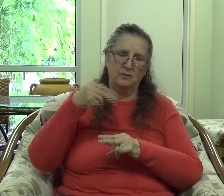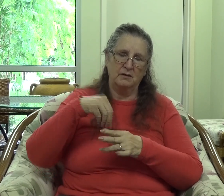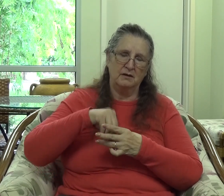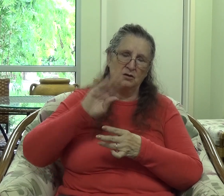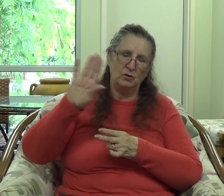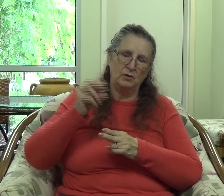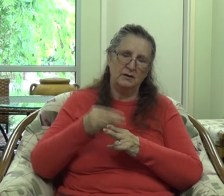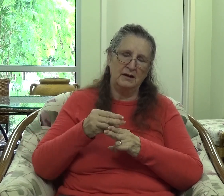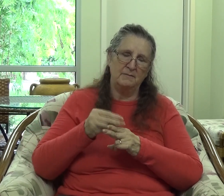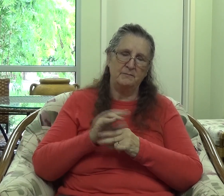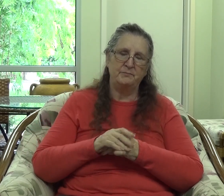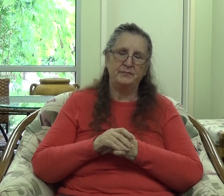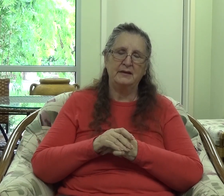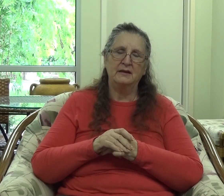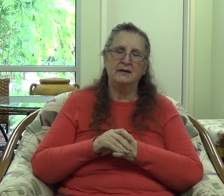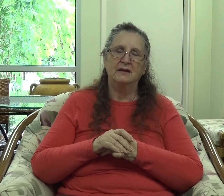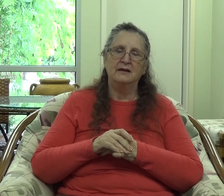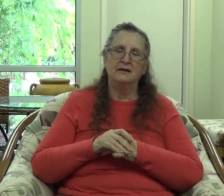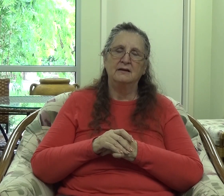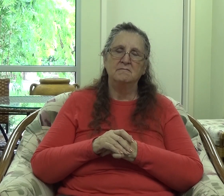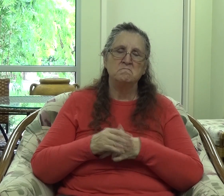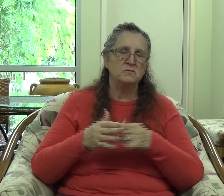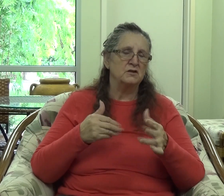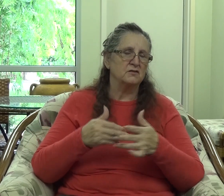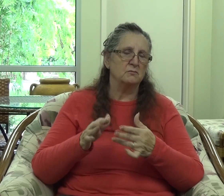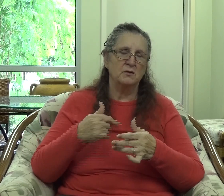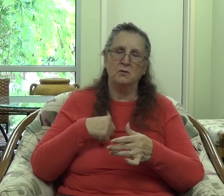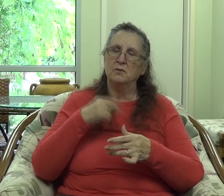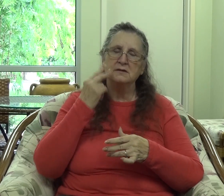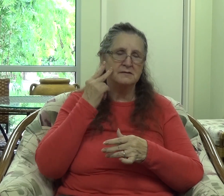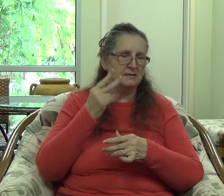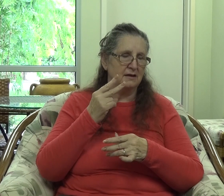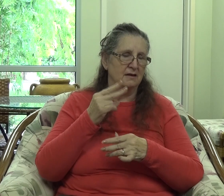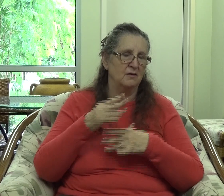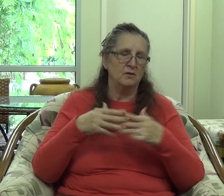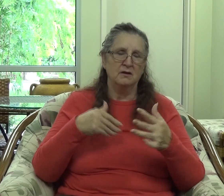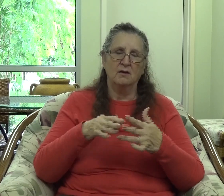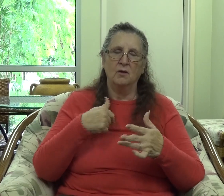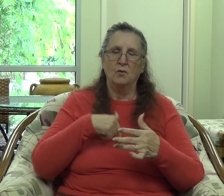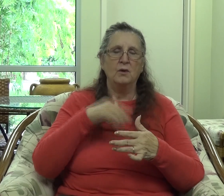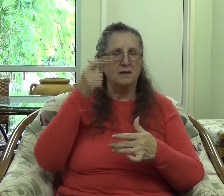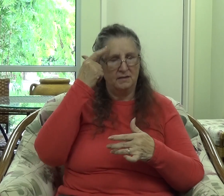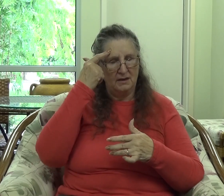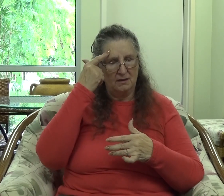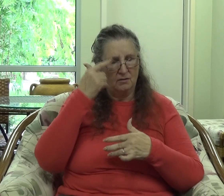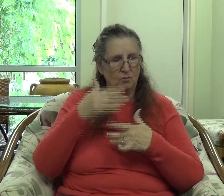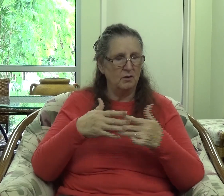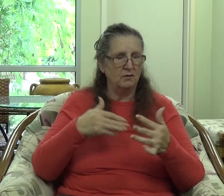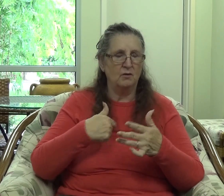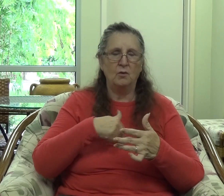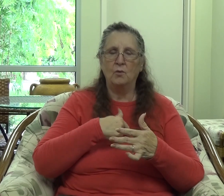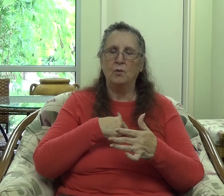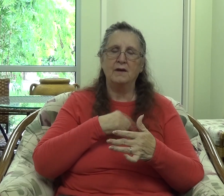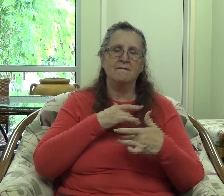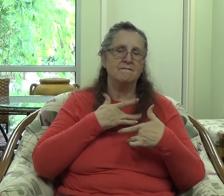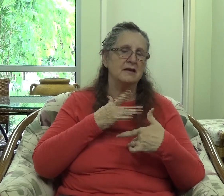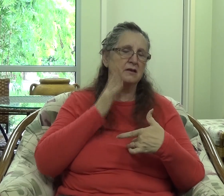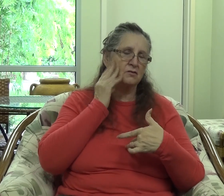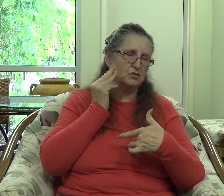And that regardless of what we see, regardless of what we think, regardless of what we feel about